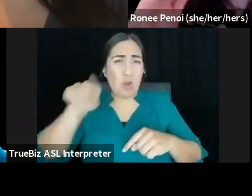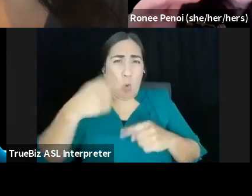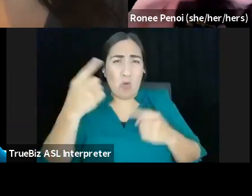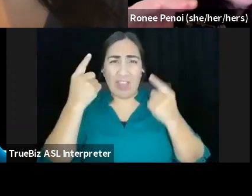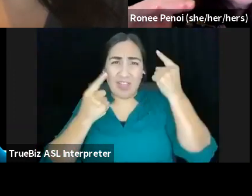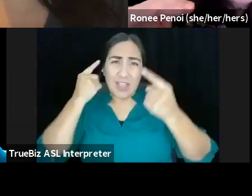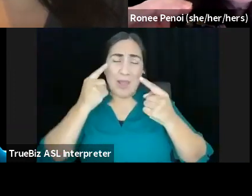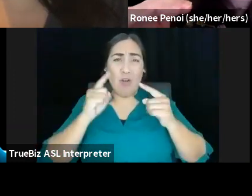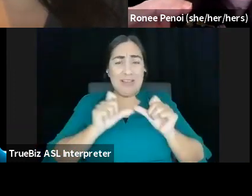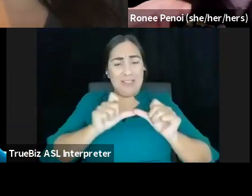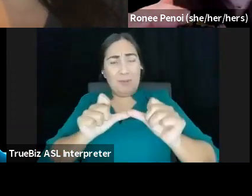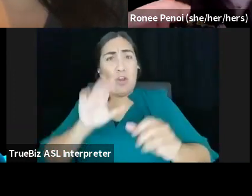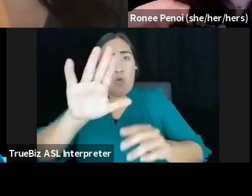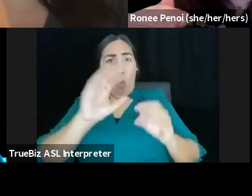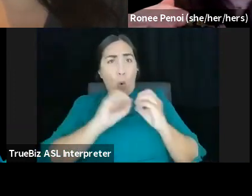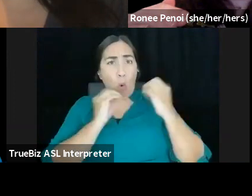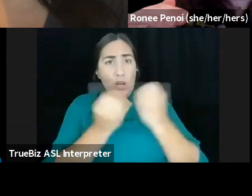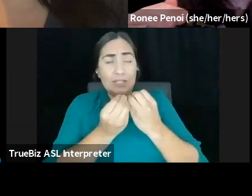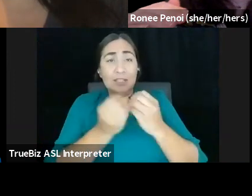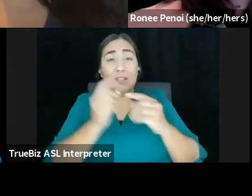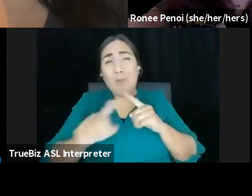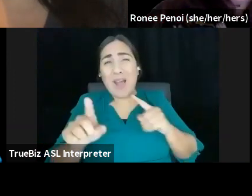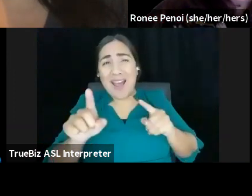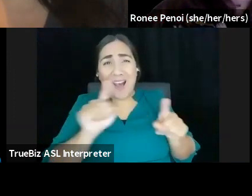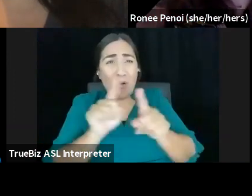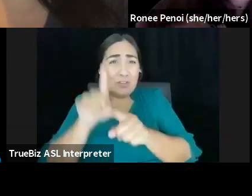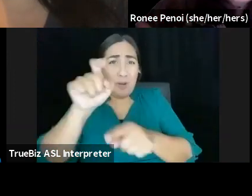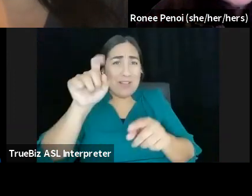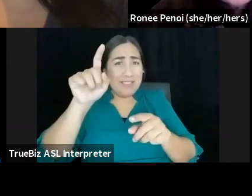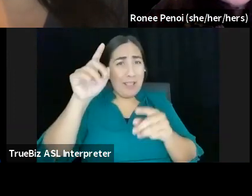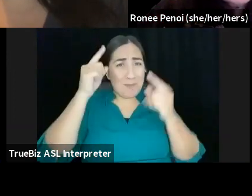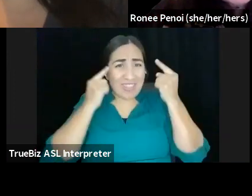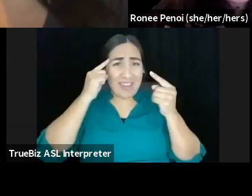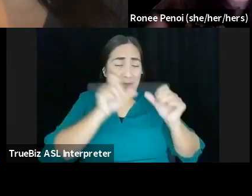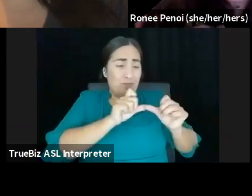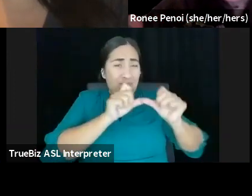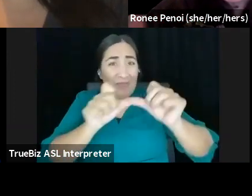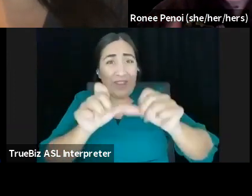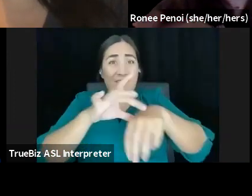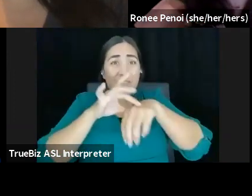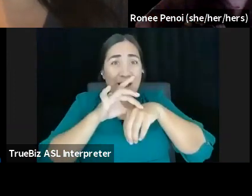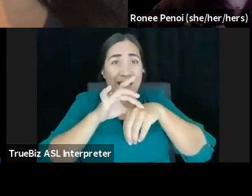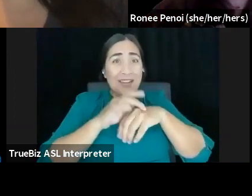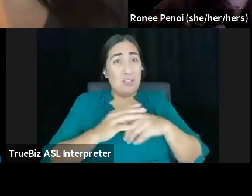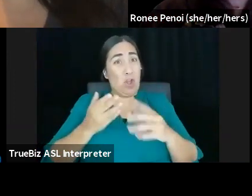organization. You have to be thinking about the sustainability of the planet through the lens of your organization. Sustainability of the humans that you are